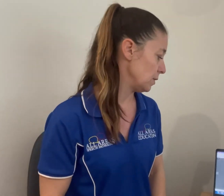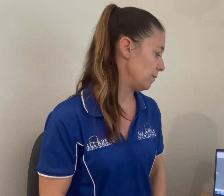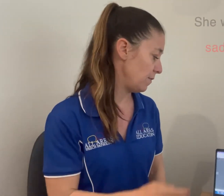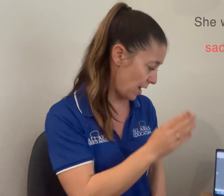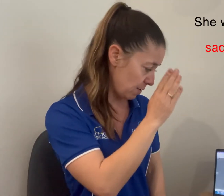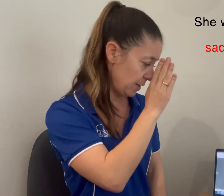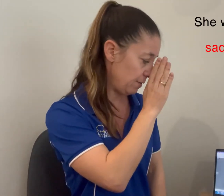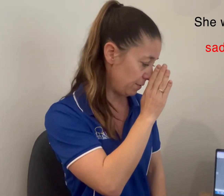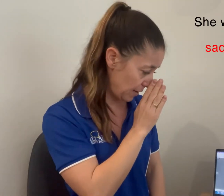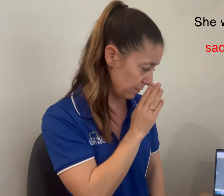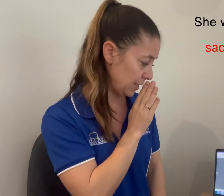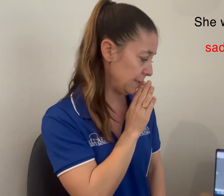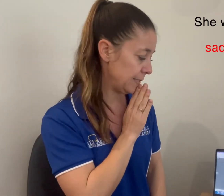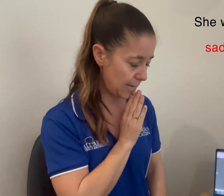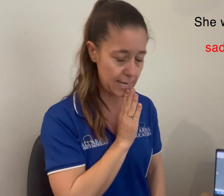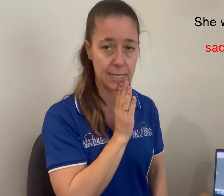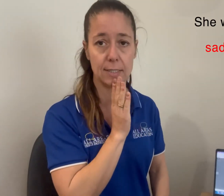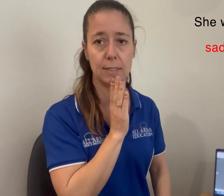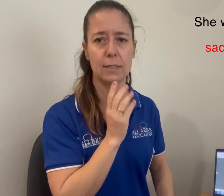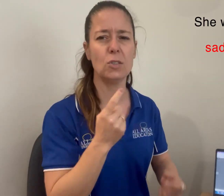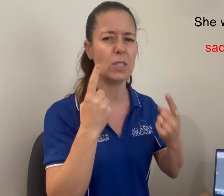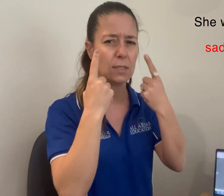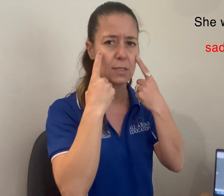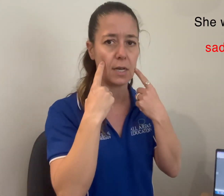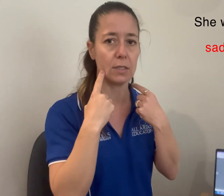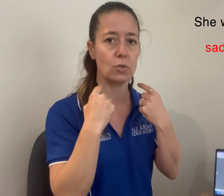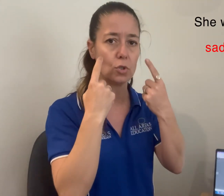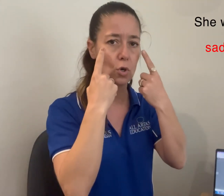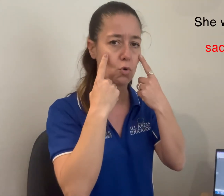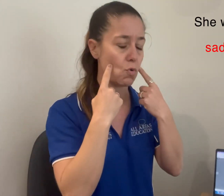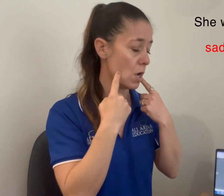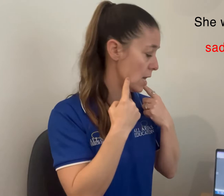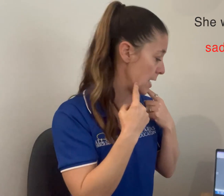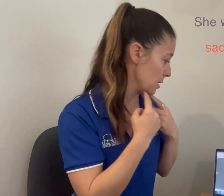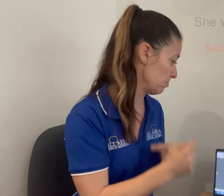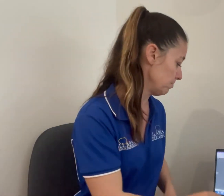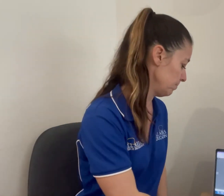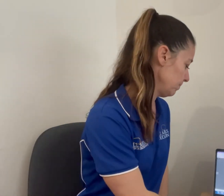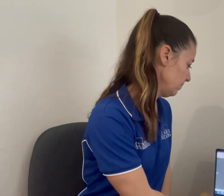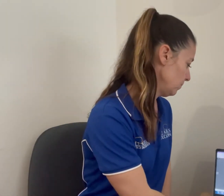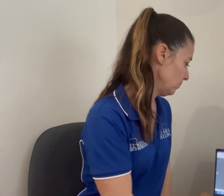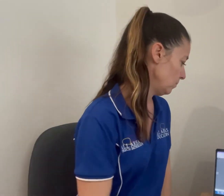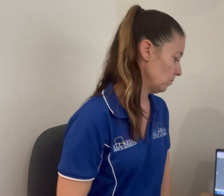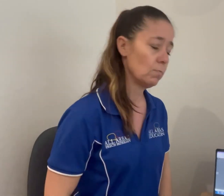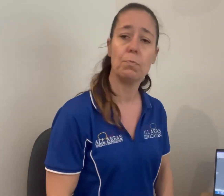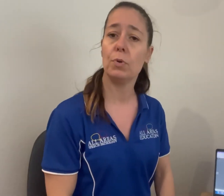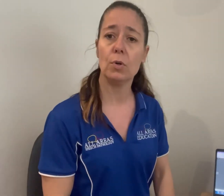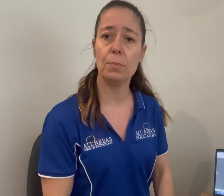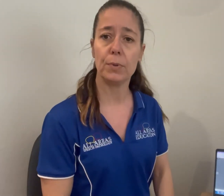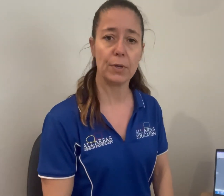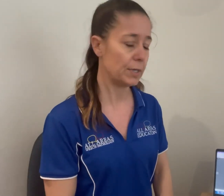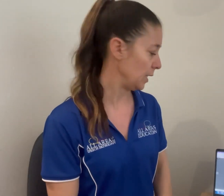very, very sad. She started to cry. Poor Birdie.